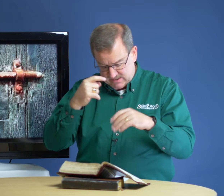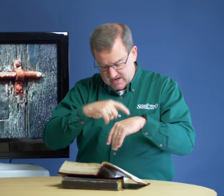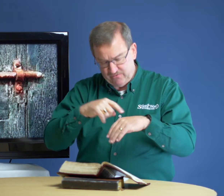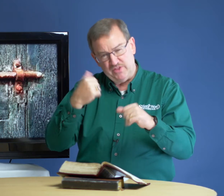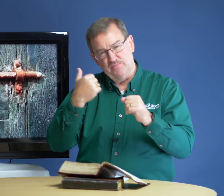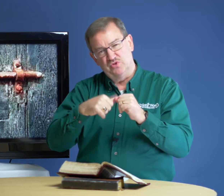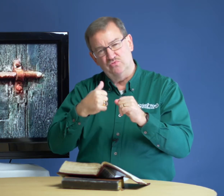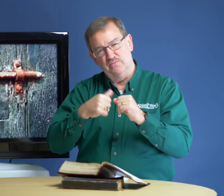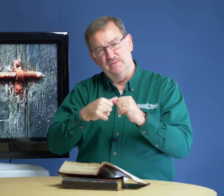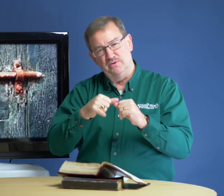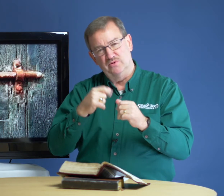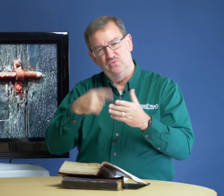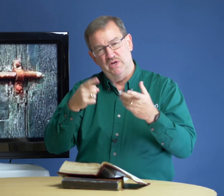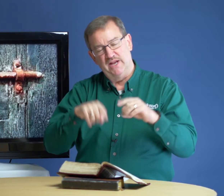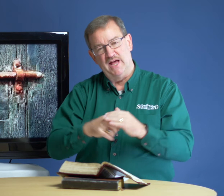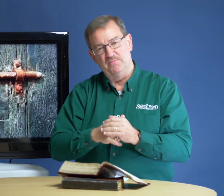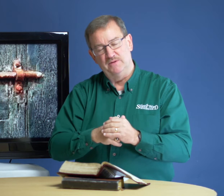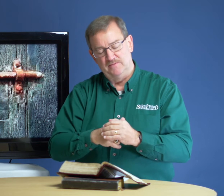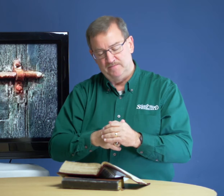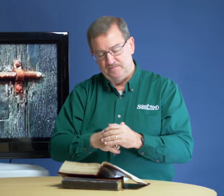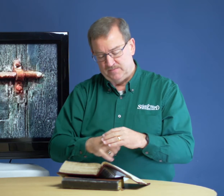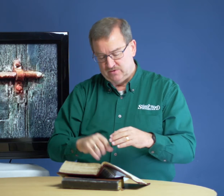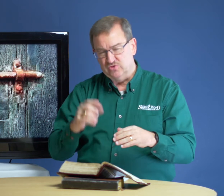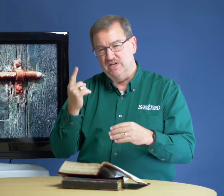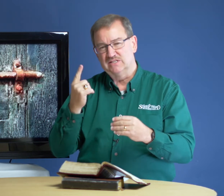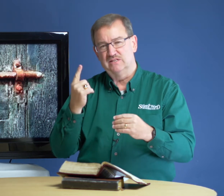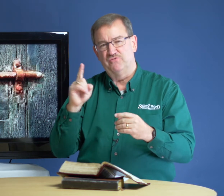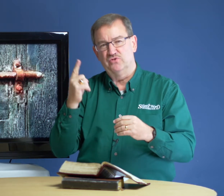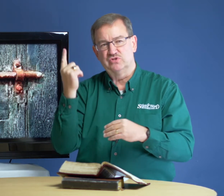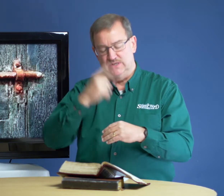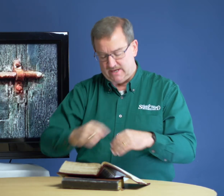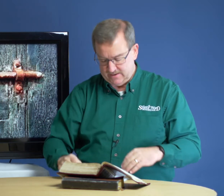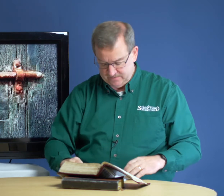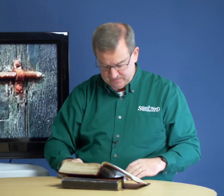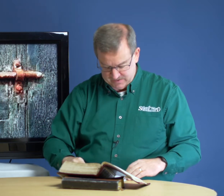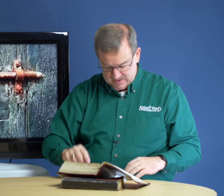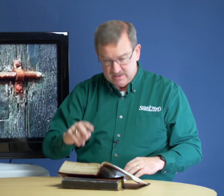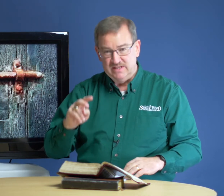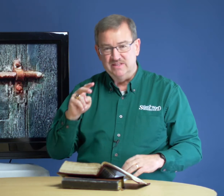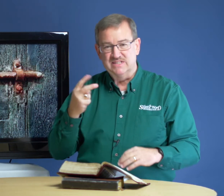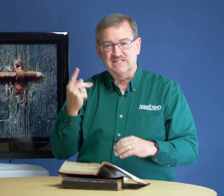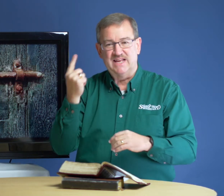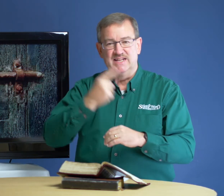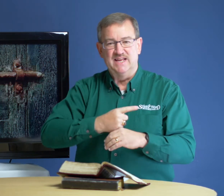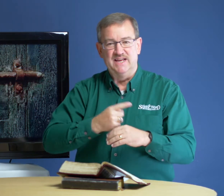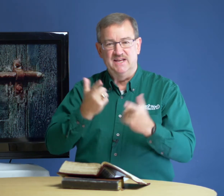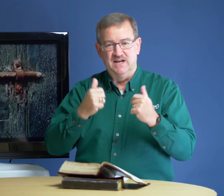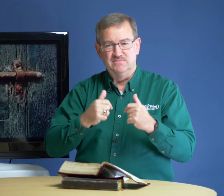time for them to remember what had happened. So that's the first day. The second day comes,